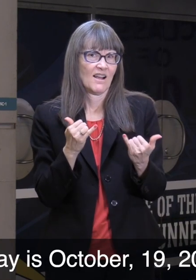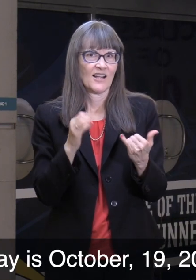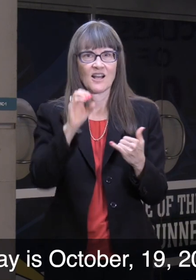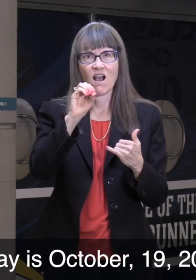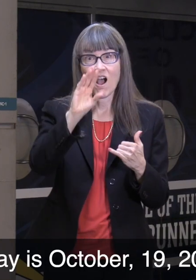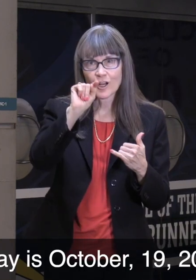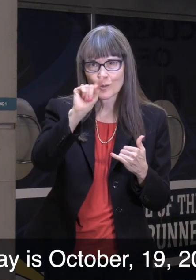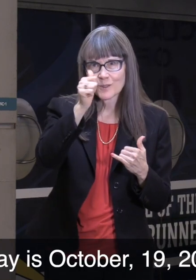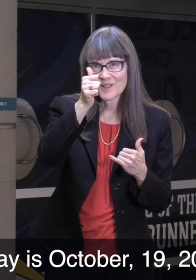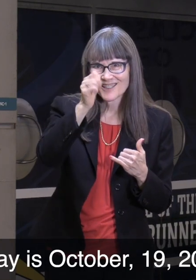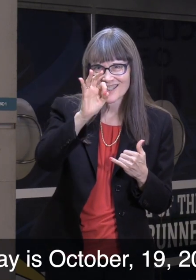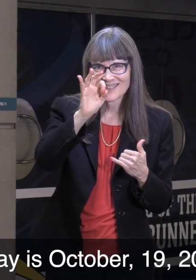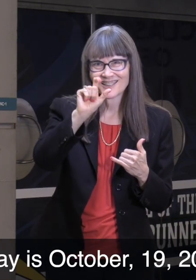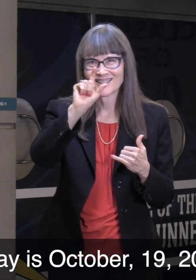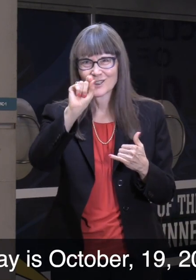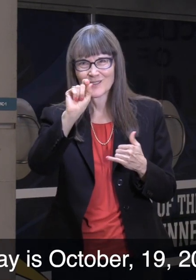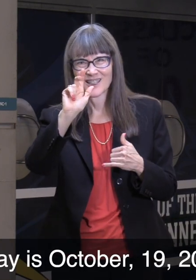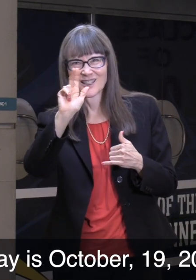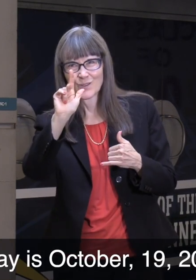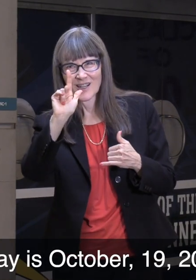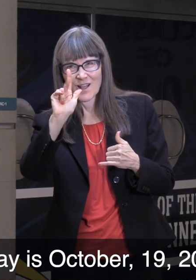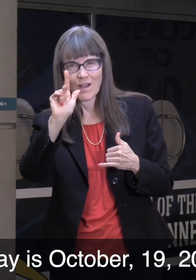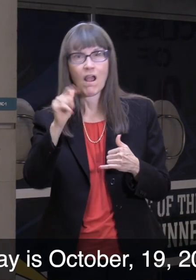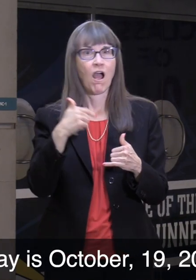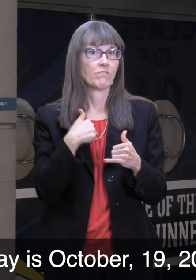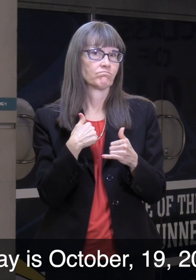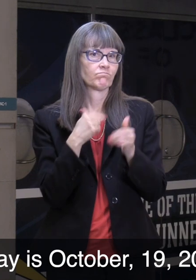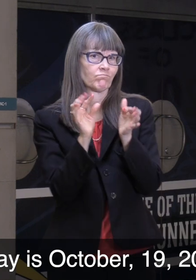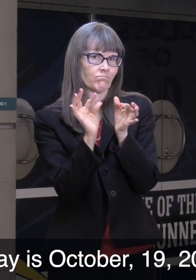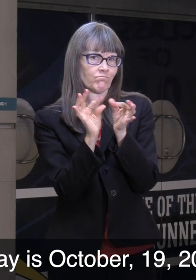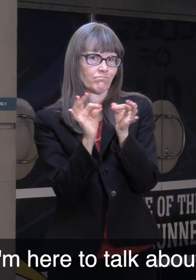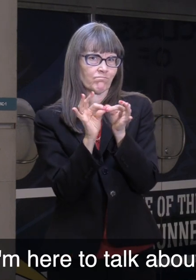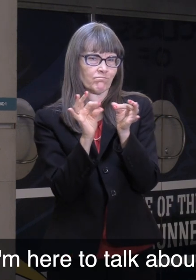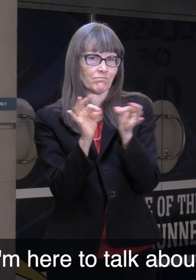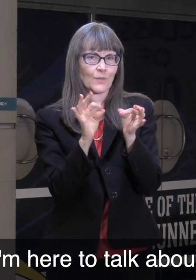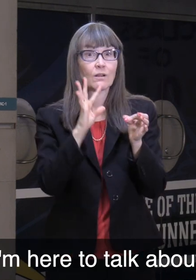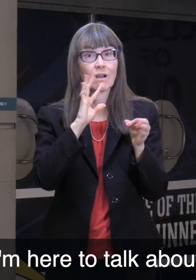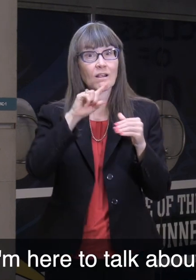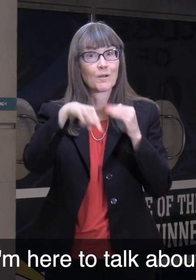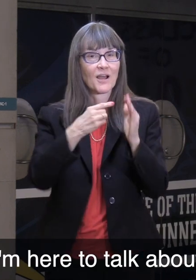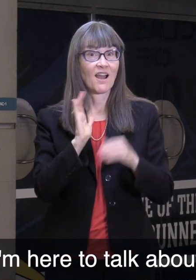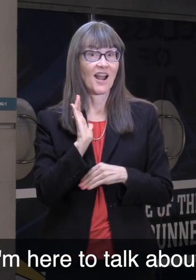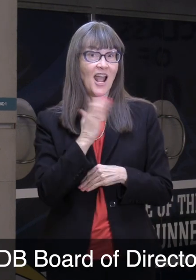Today is October 19th, 2023, and I'm here to talk about our